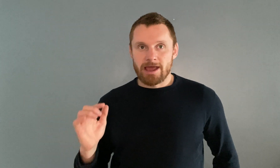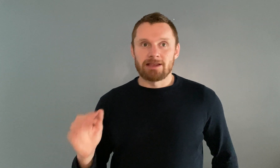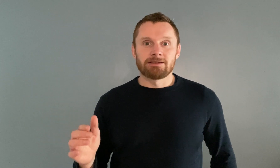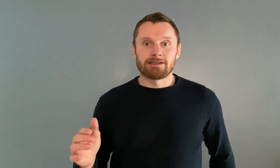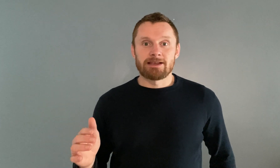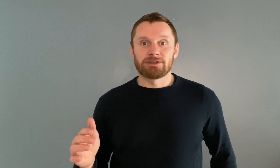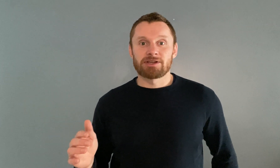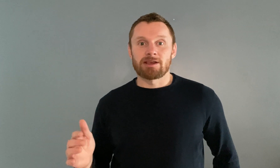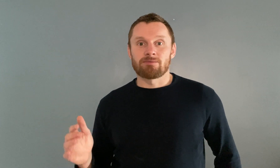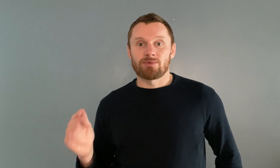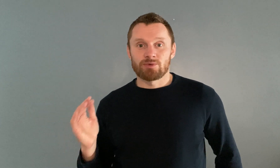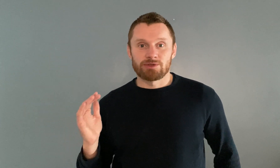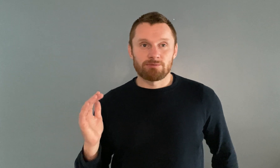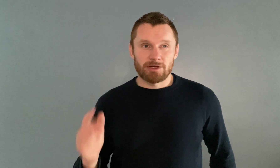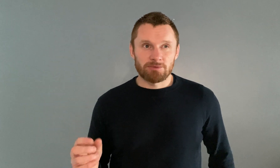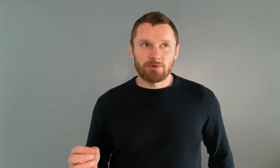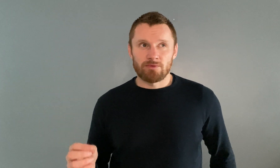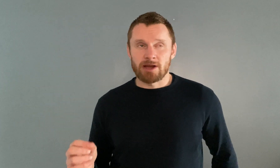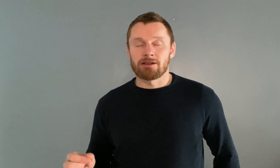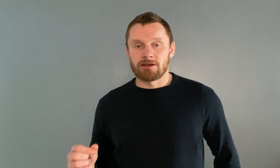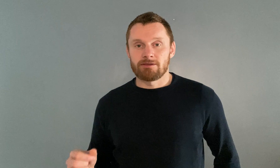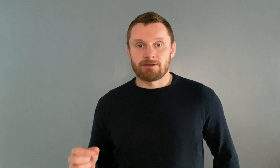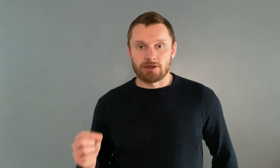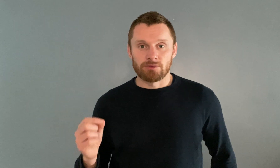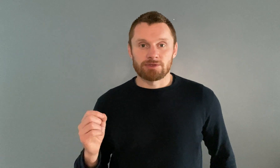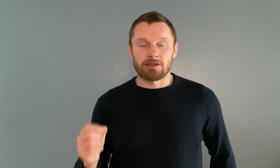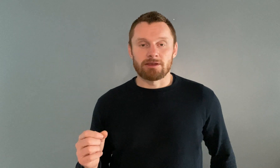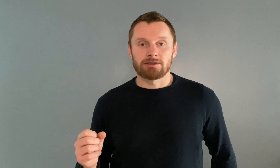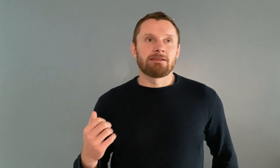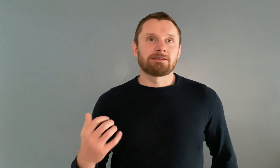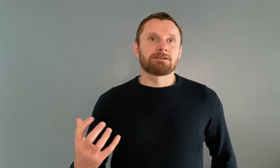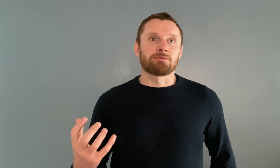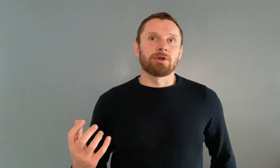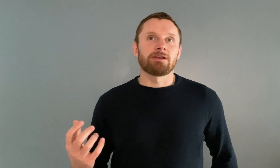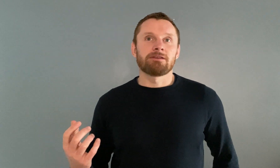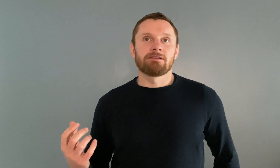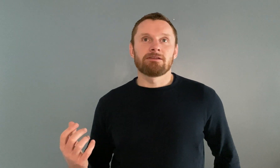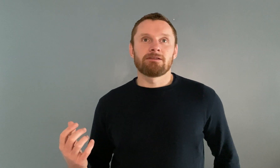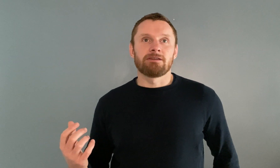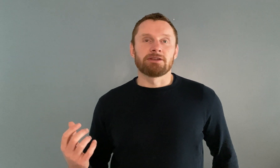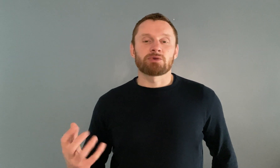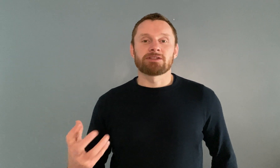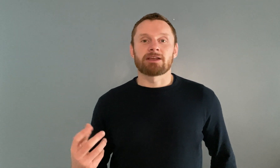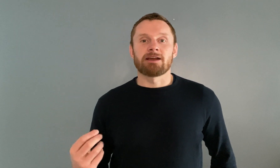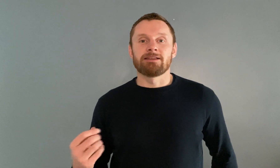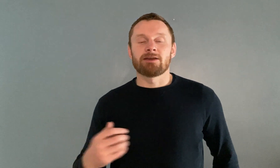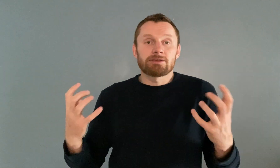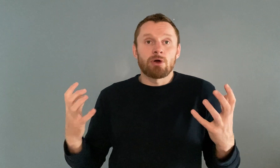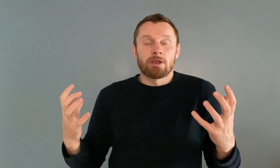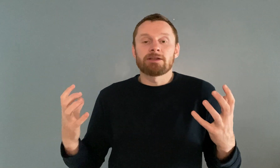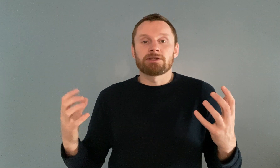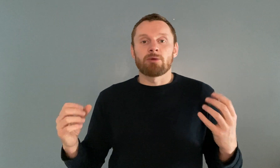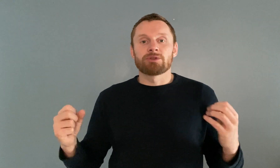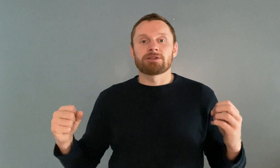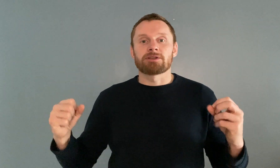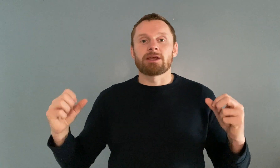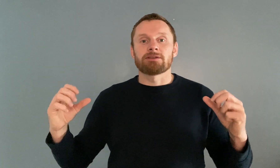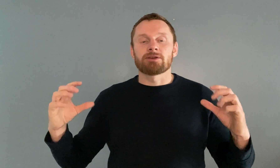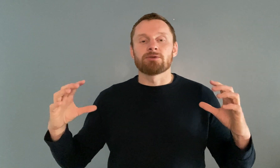ends in shame it was benjamin franklin i think who said this this is a really interesting idea it's all energy competition hey so